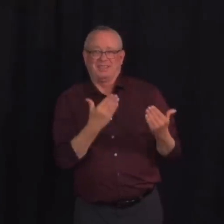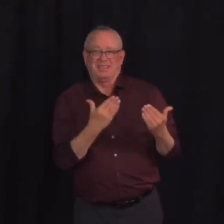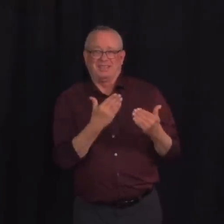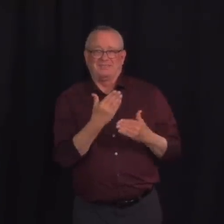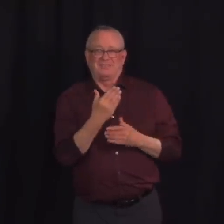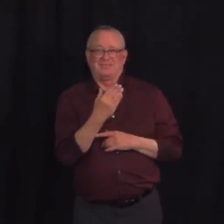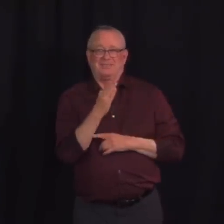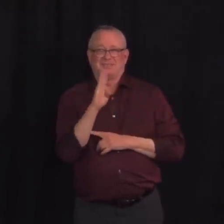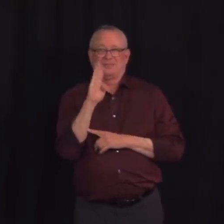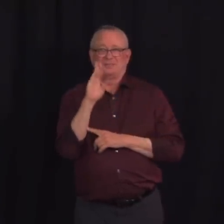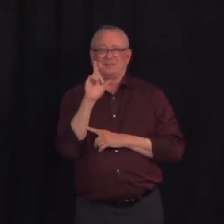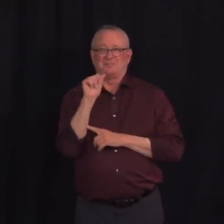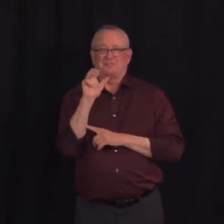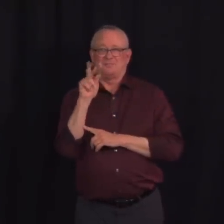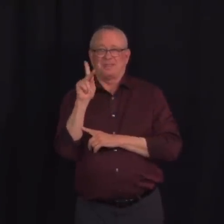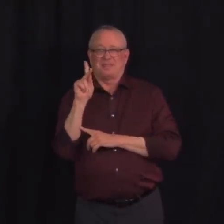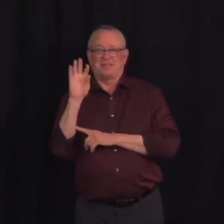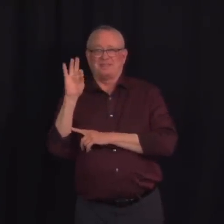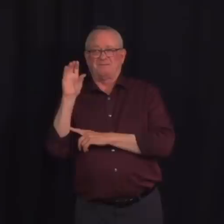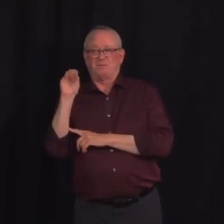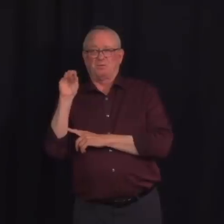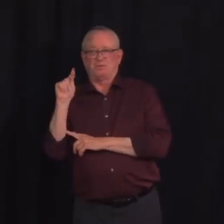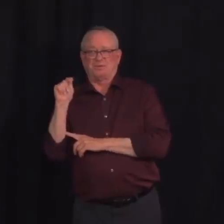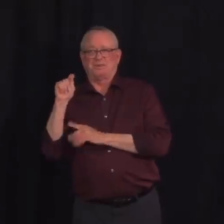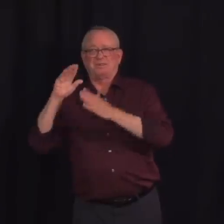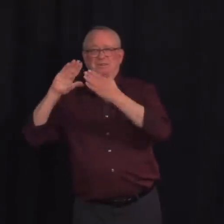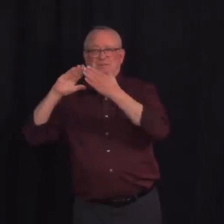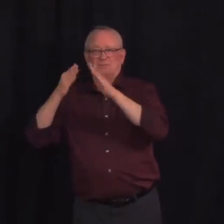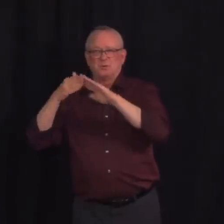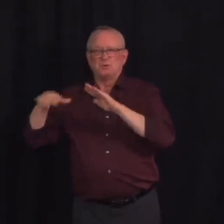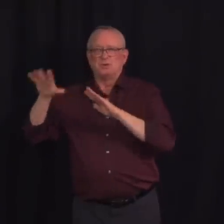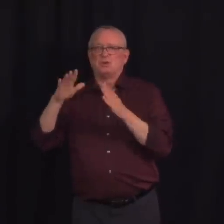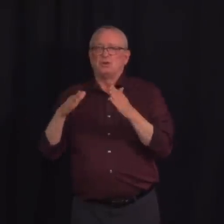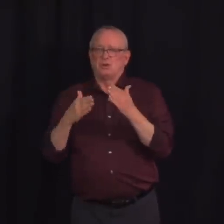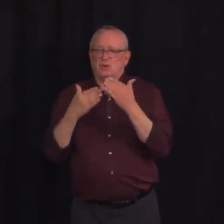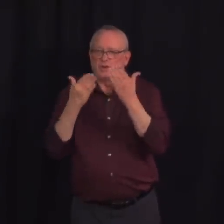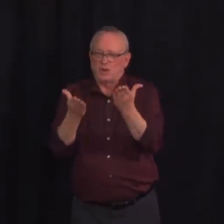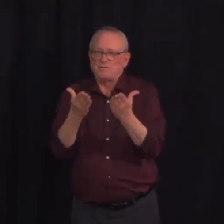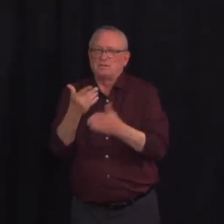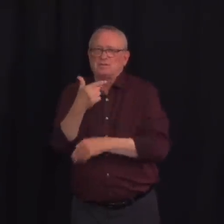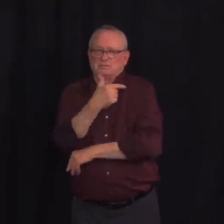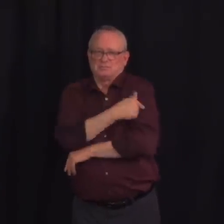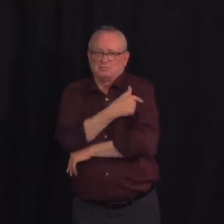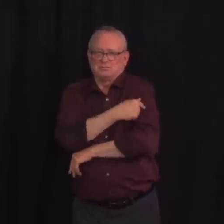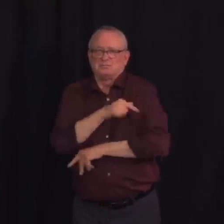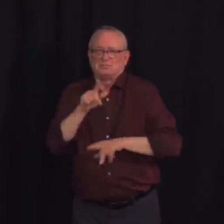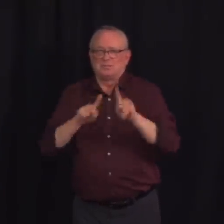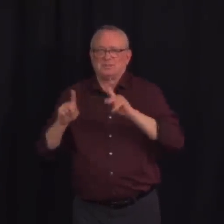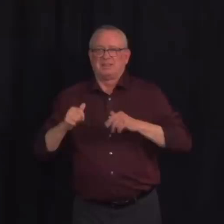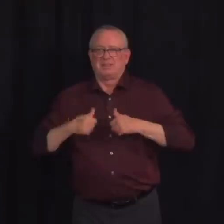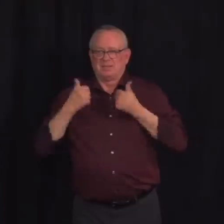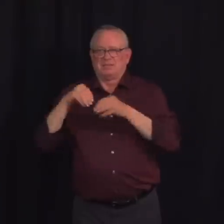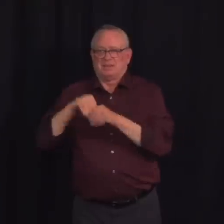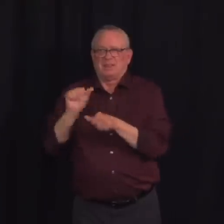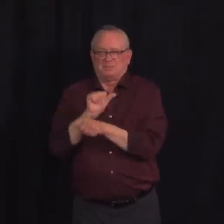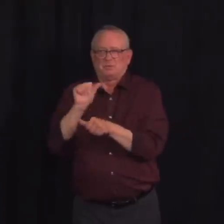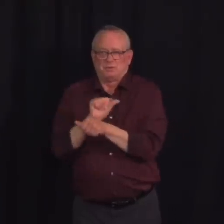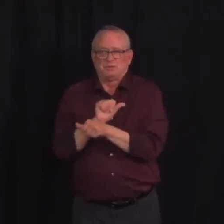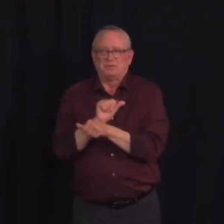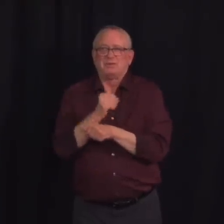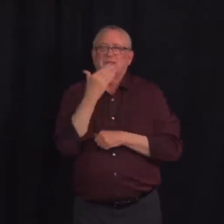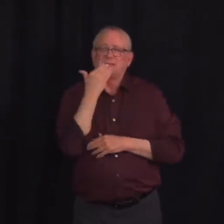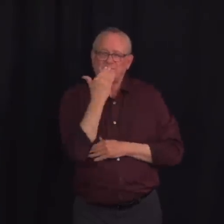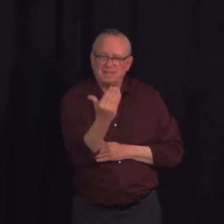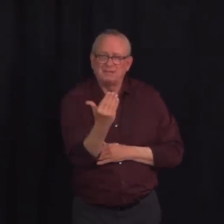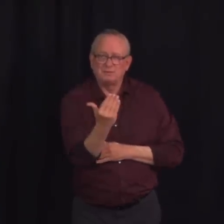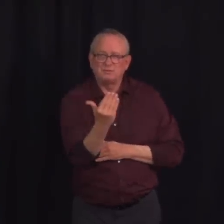then the changes that were made were really all made at a national level. So we weren't involved in